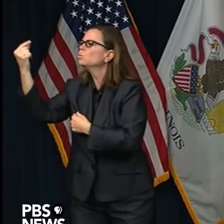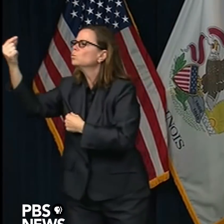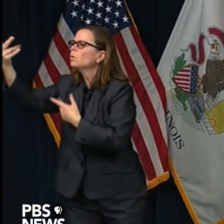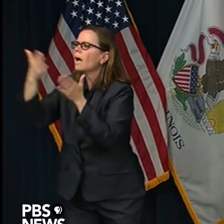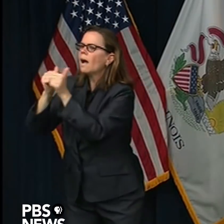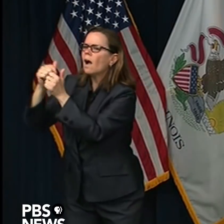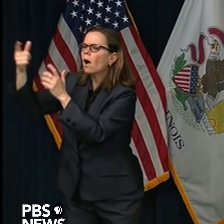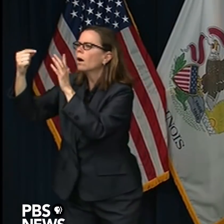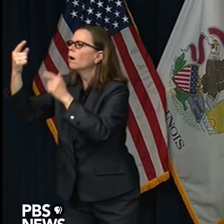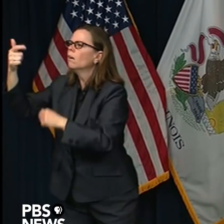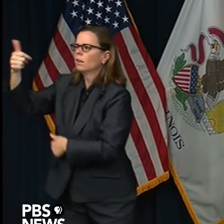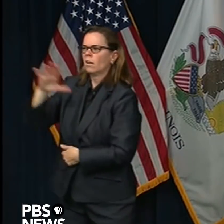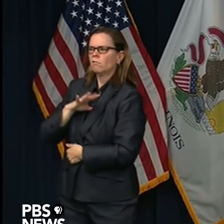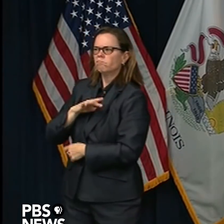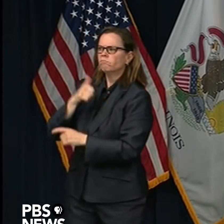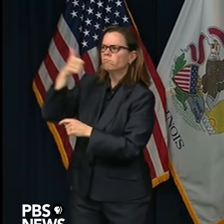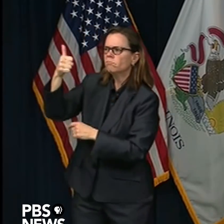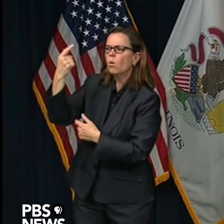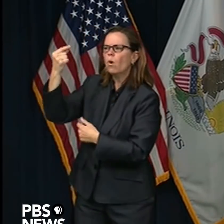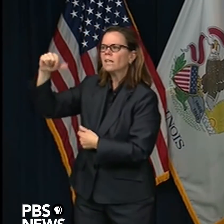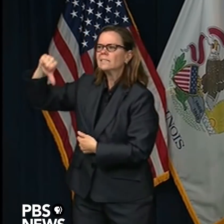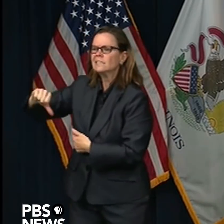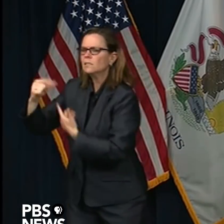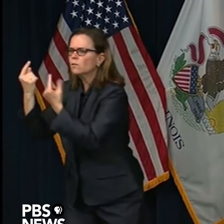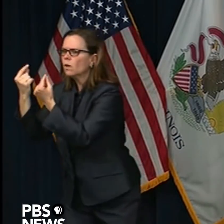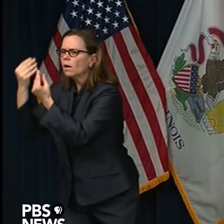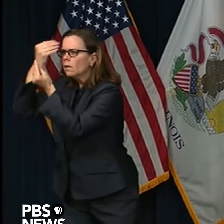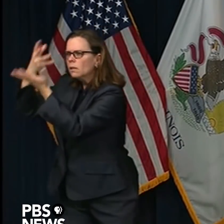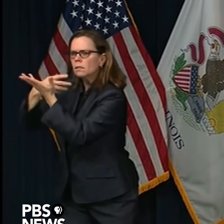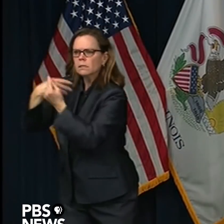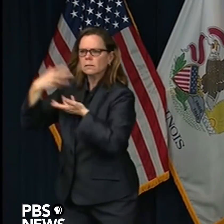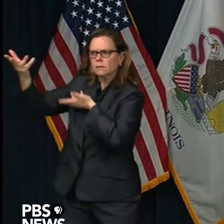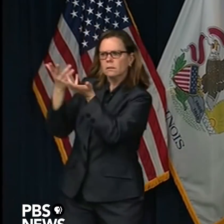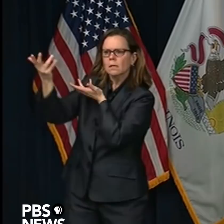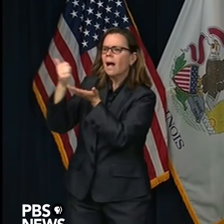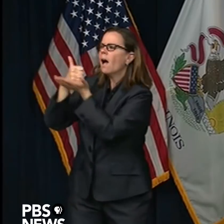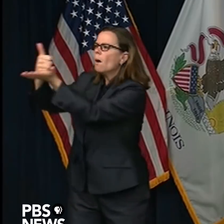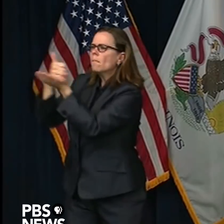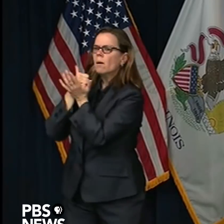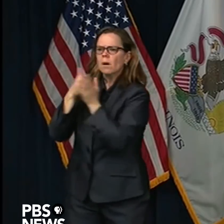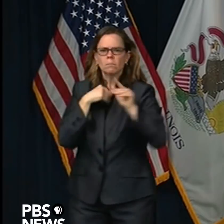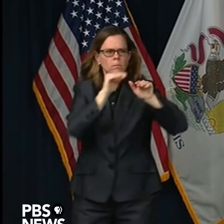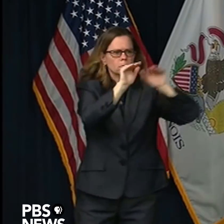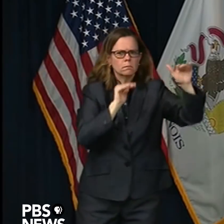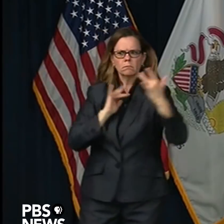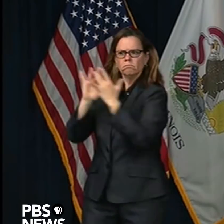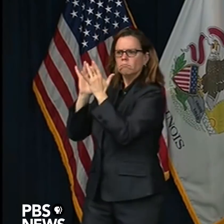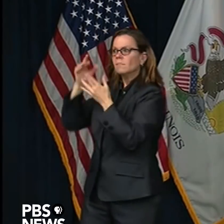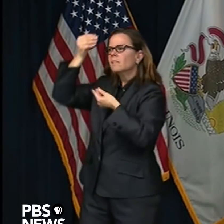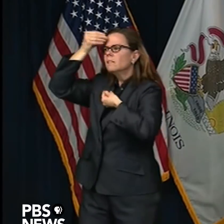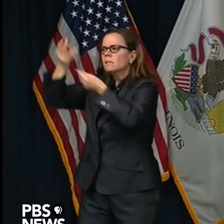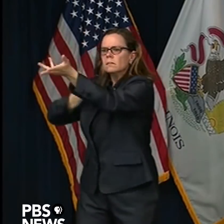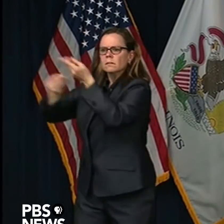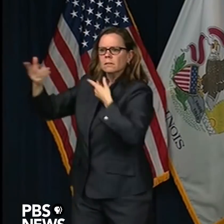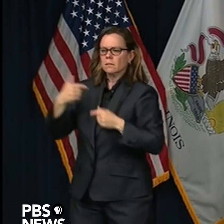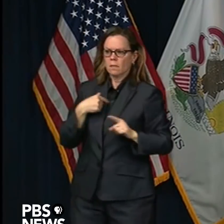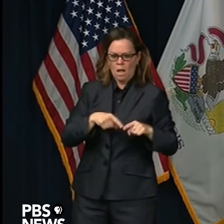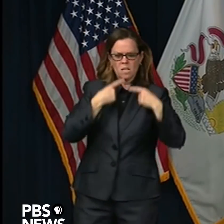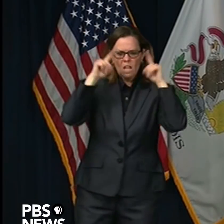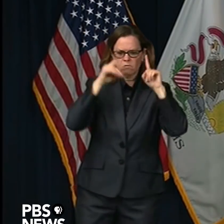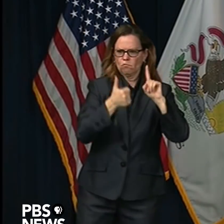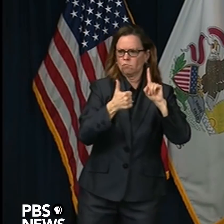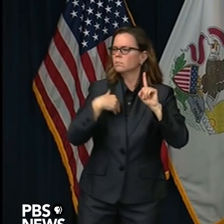is that they've accomplished something that we may need to accomplish or to share what we've done with them. And that's been vitally important